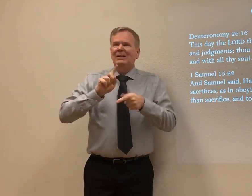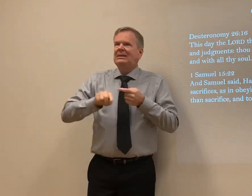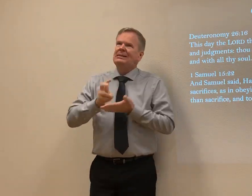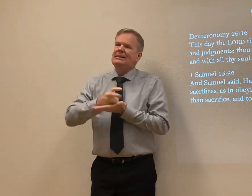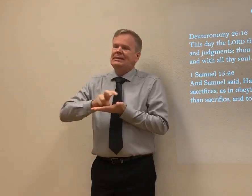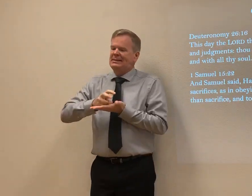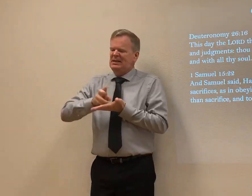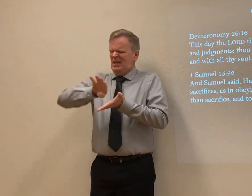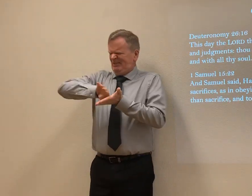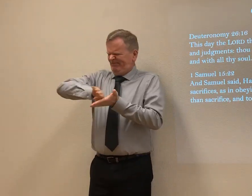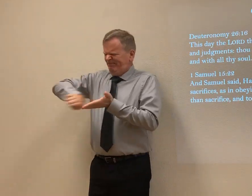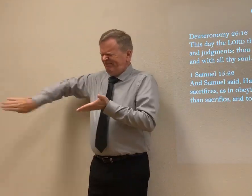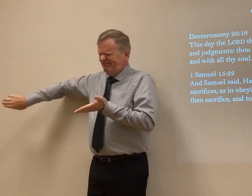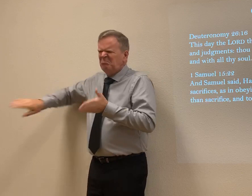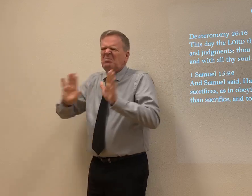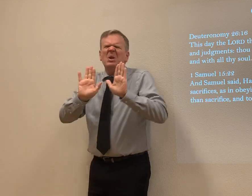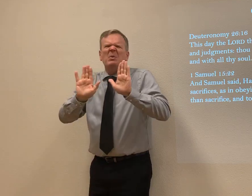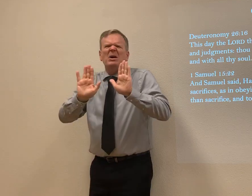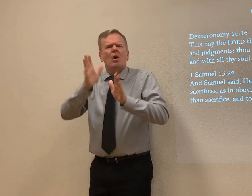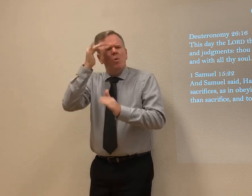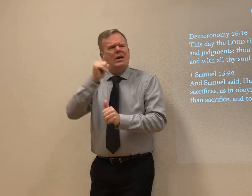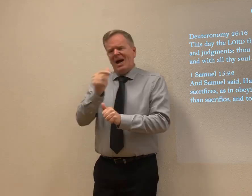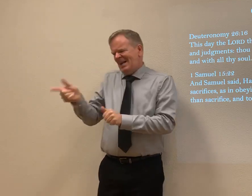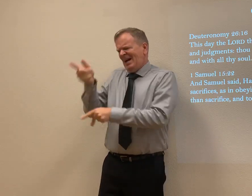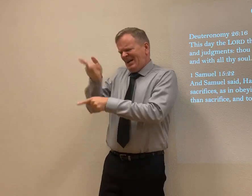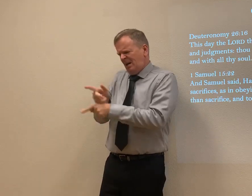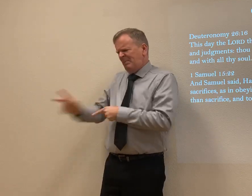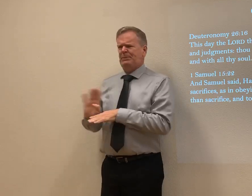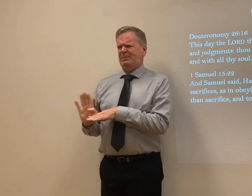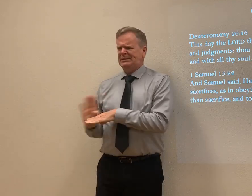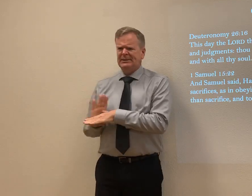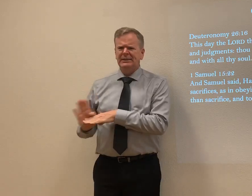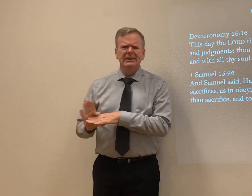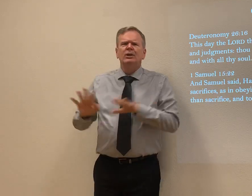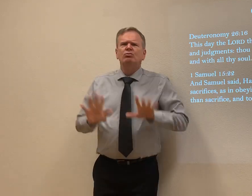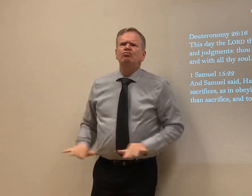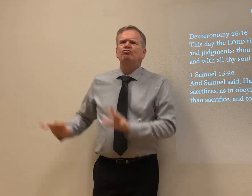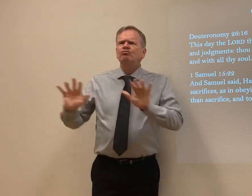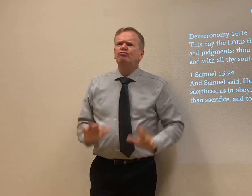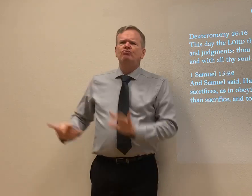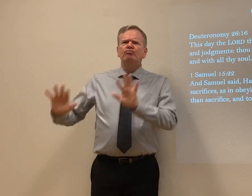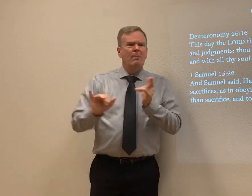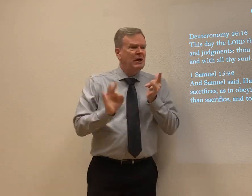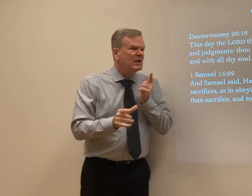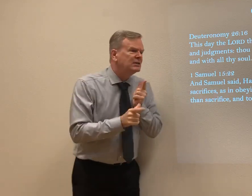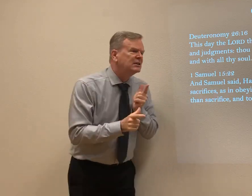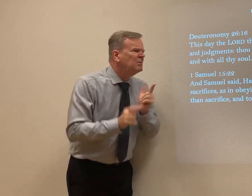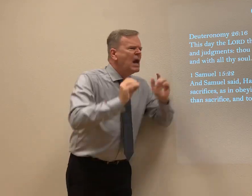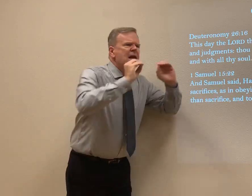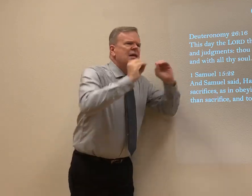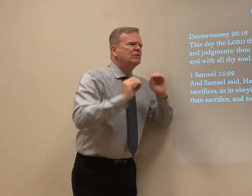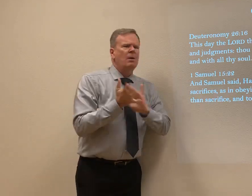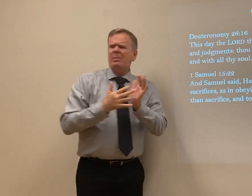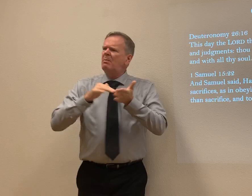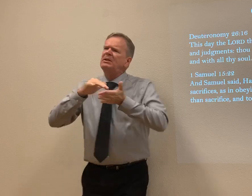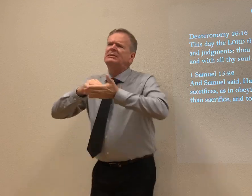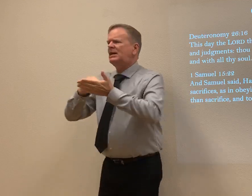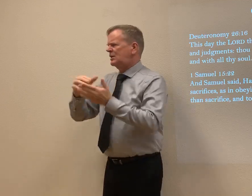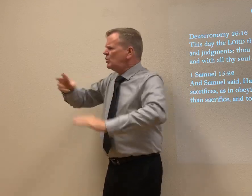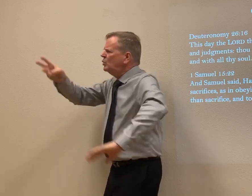Right? So we can't become restless in what we're doing. What we need to do is stay busy doing the will of God. So teaching. This